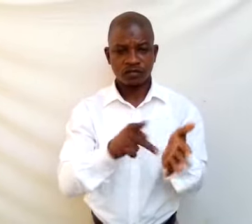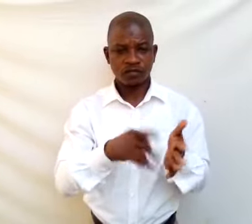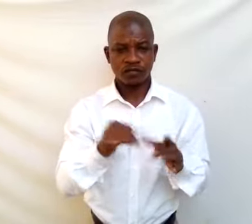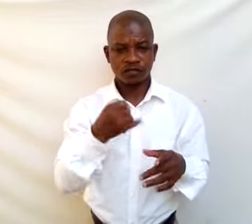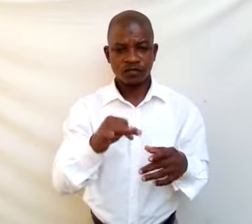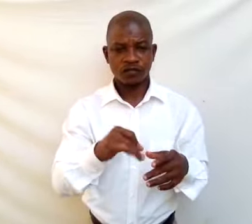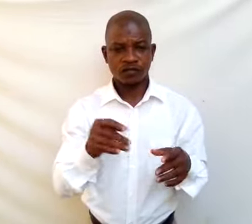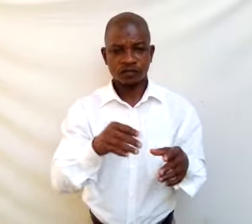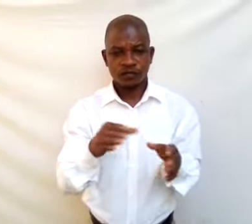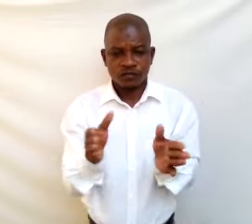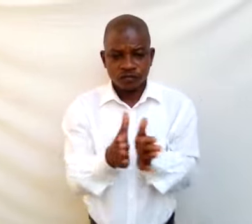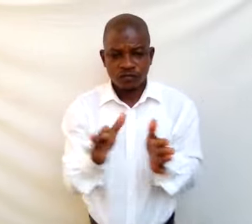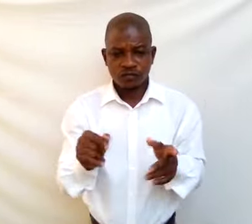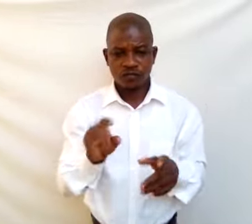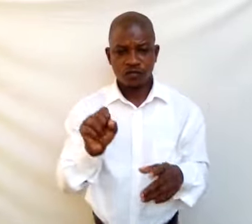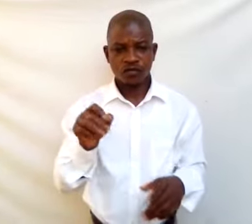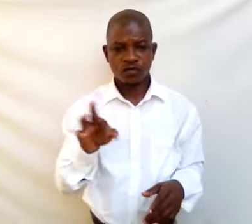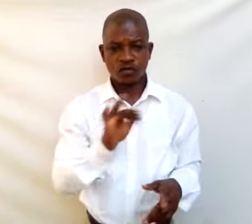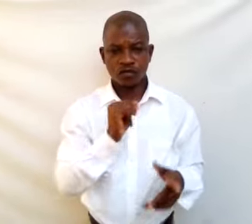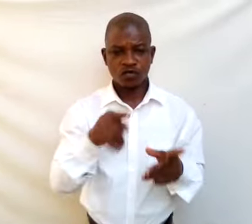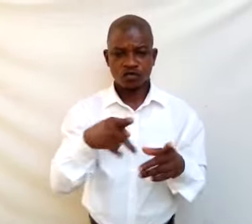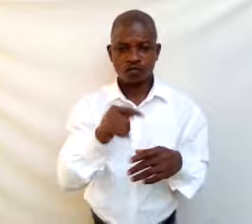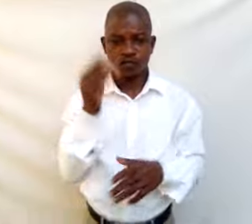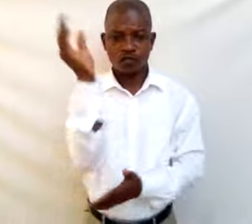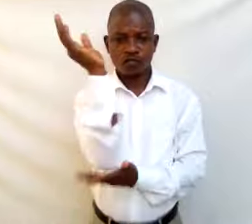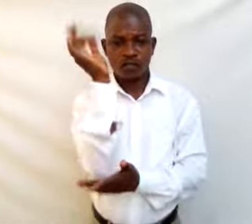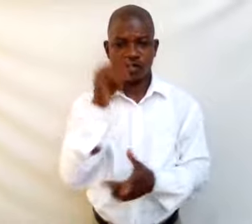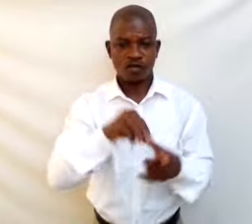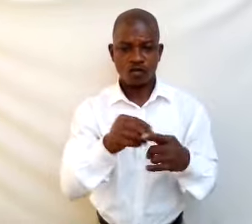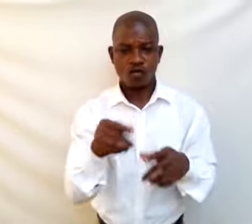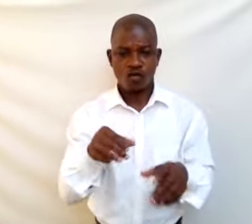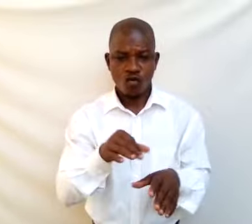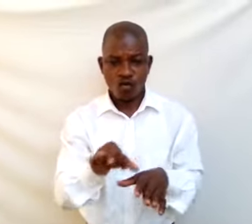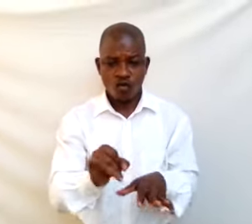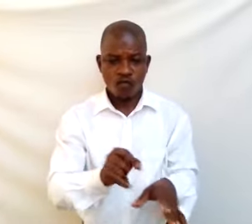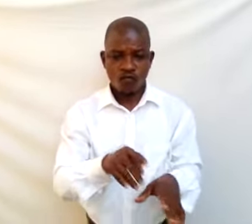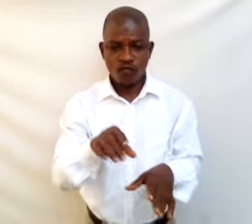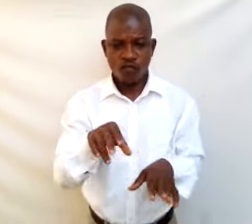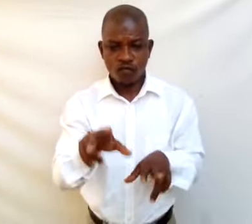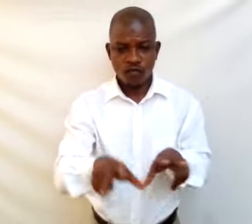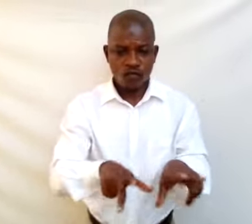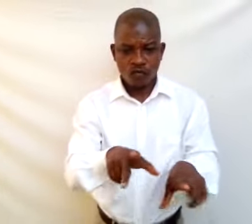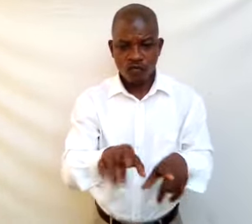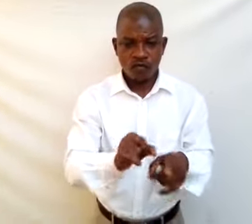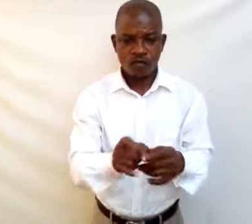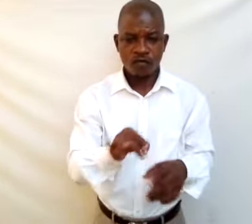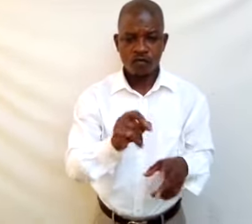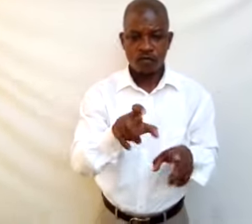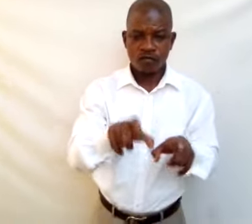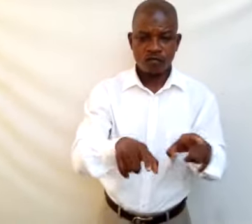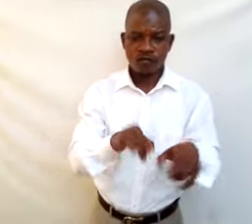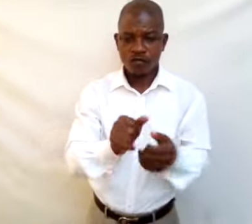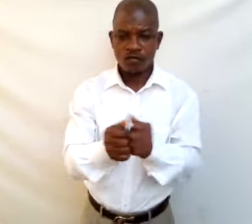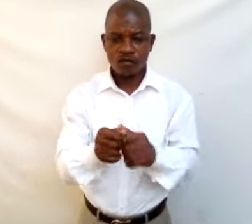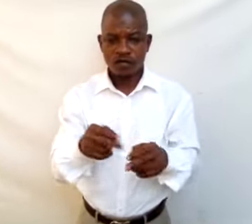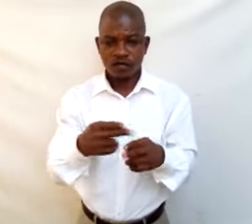organisms or small plants or flow crawling insects within the restricted area.